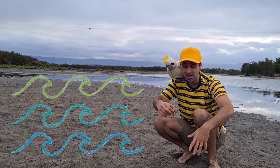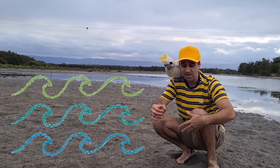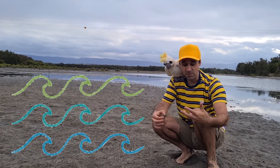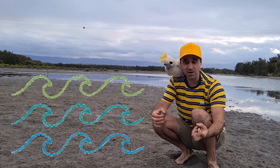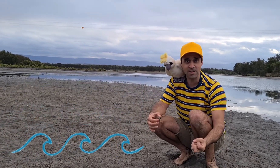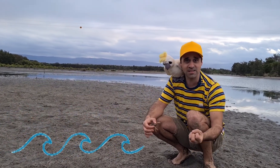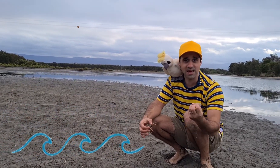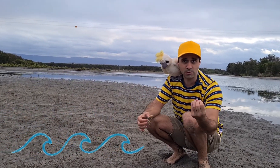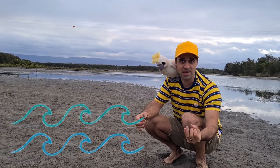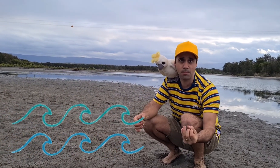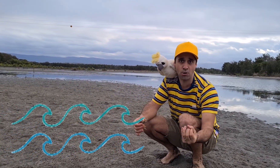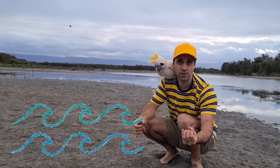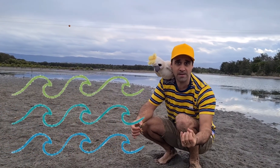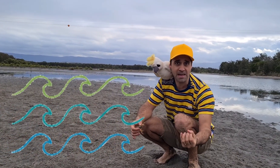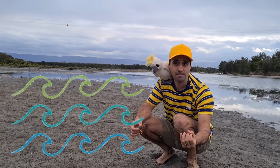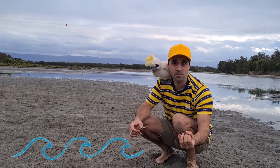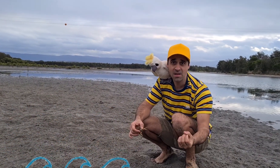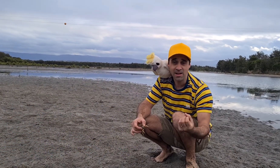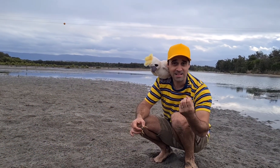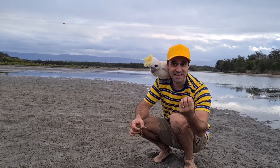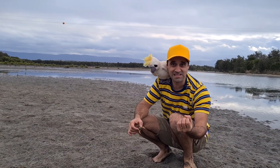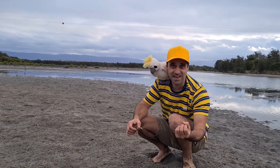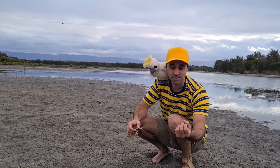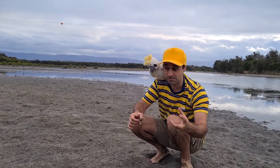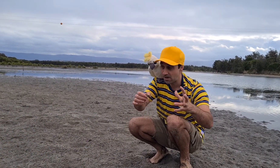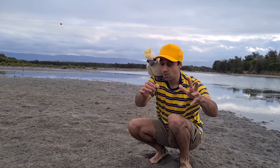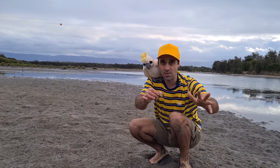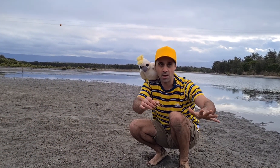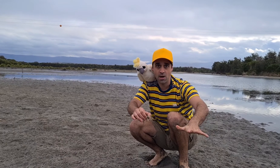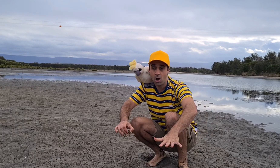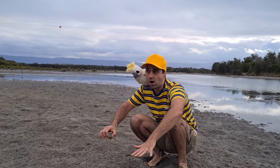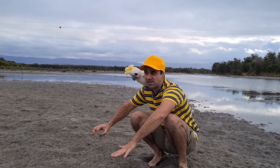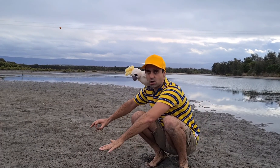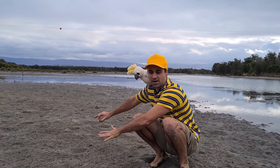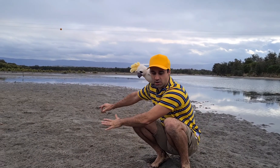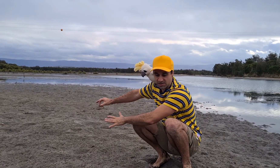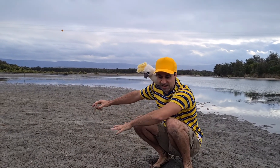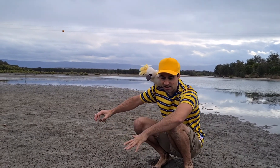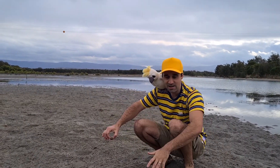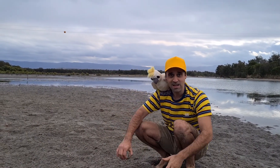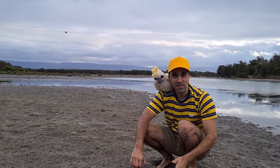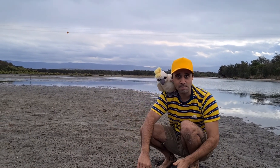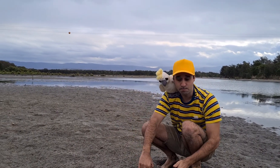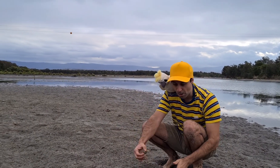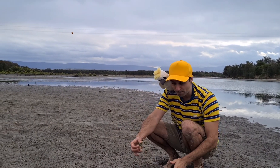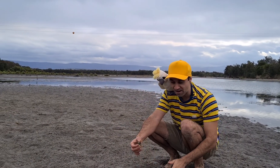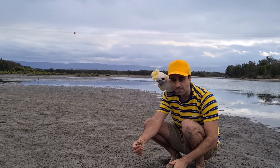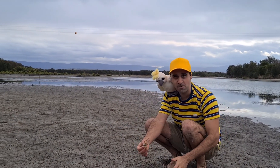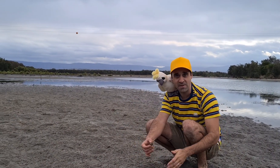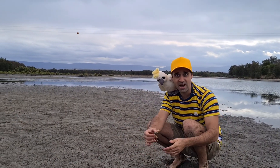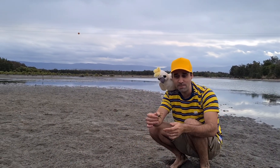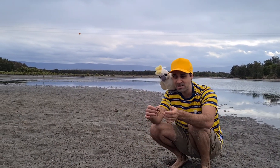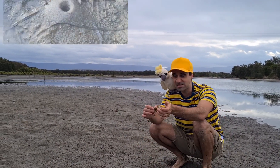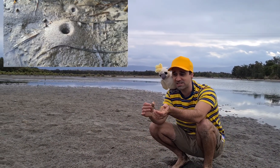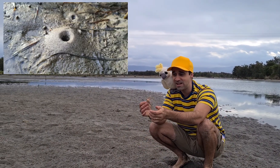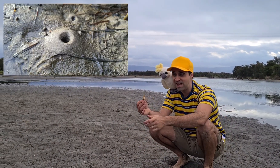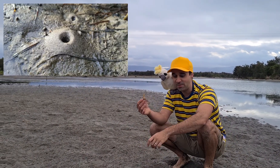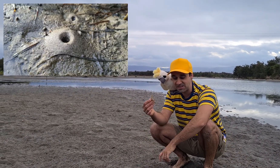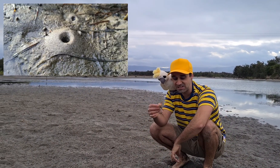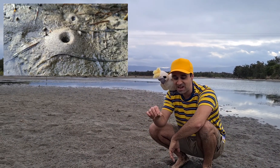They're under there with their pocket of air and they're safe. When the high tide goes out, they pop back up from their hummocks and they start